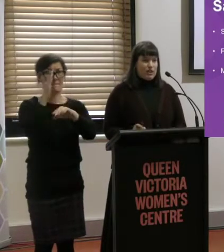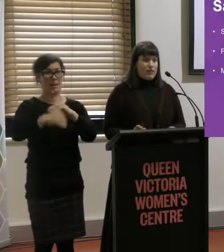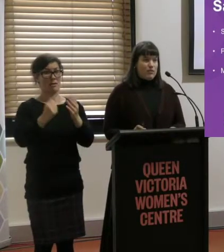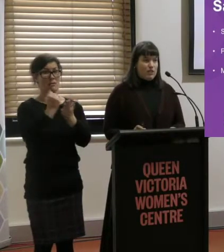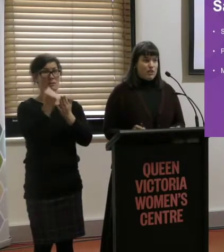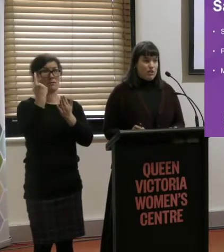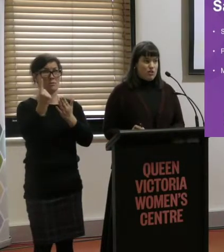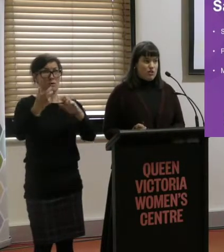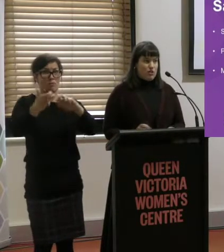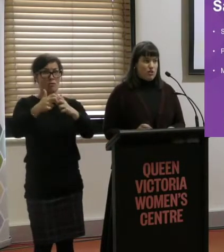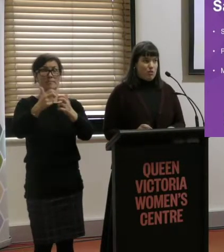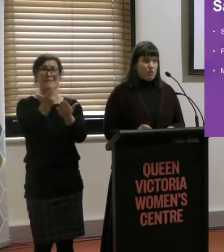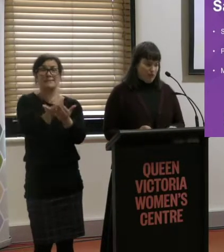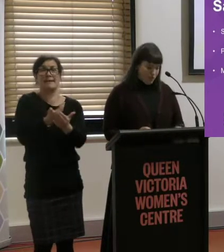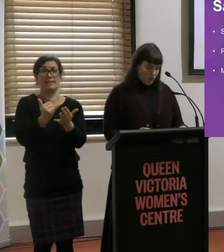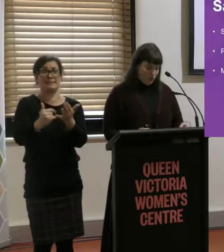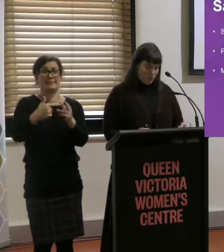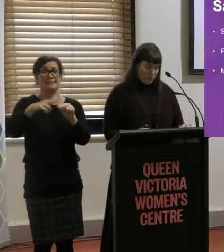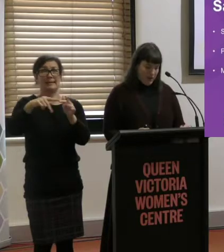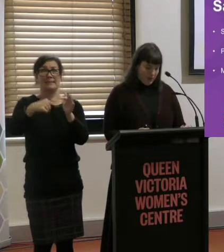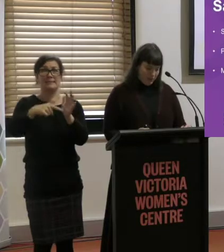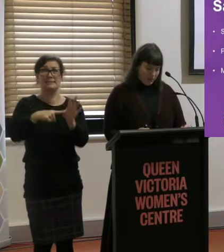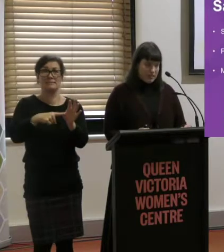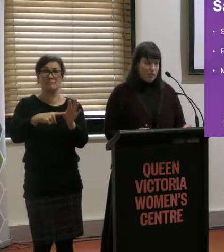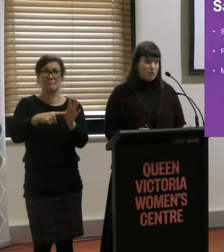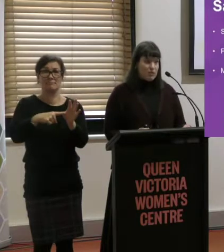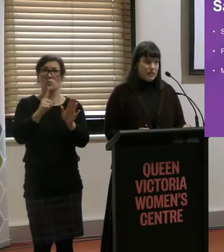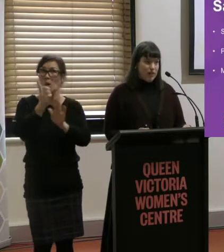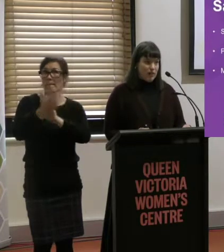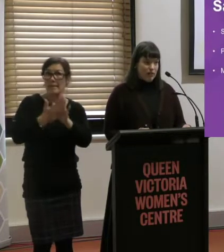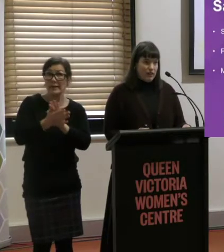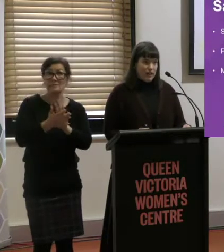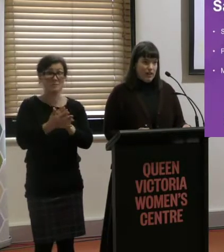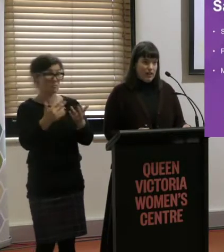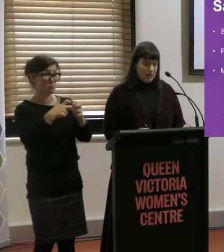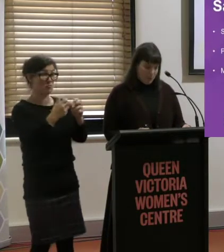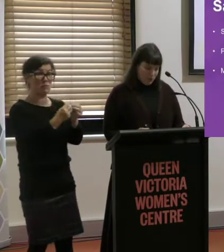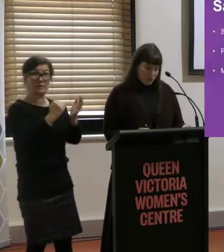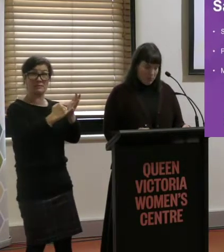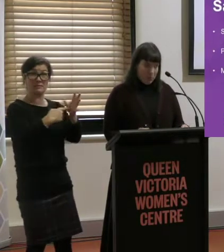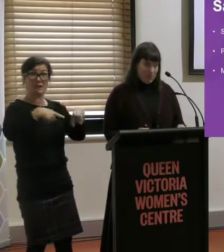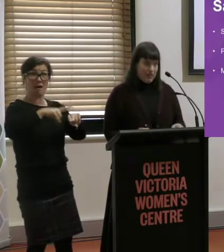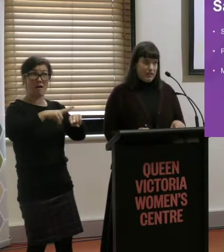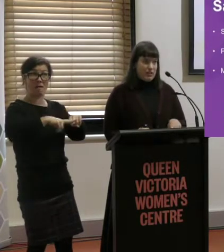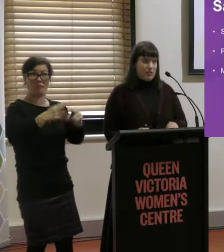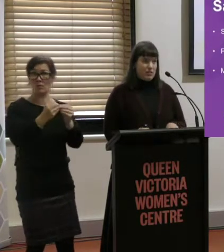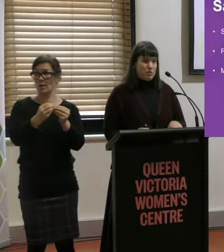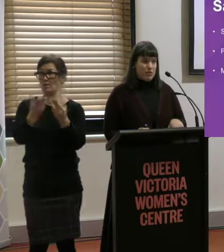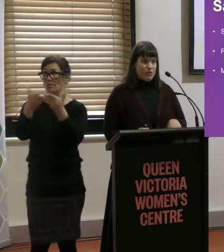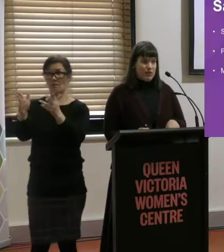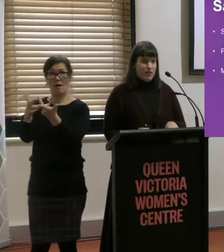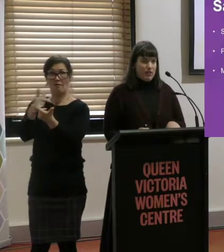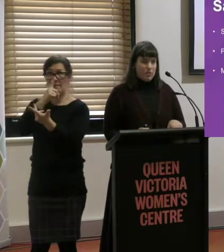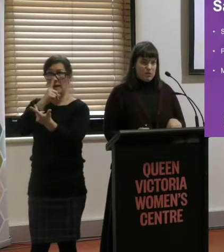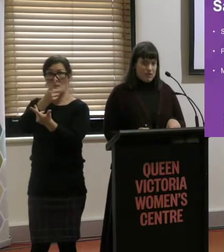Safety issues ranged from issues with staff, issues with the public and then there were some